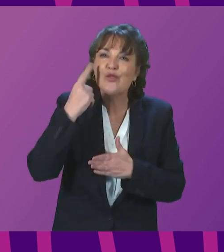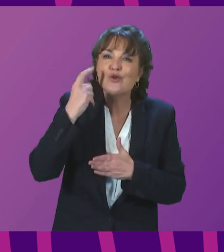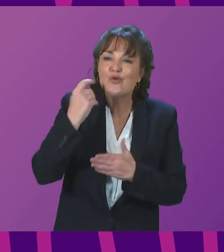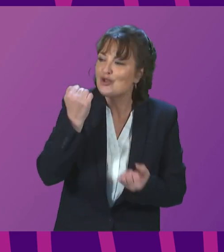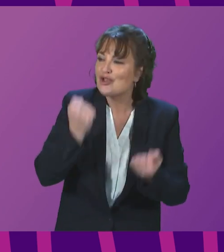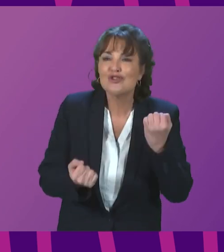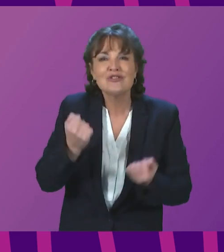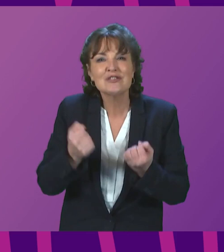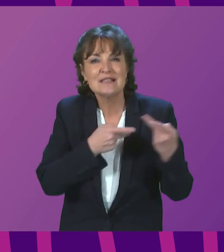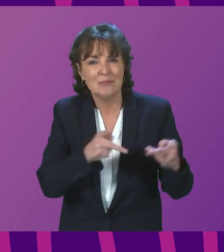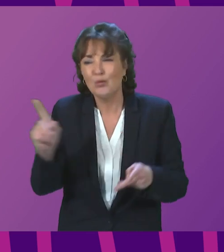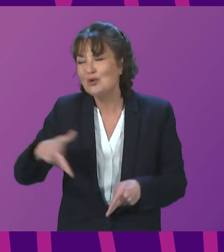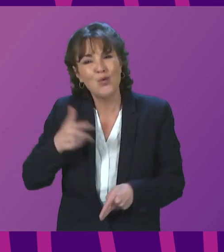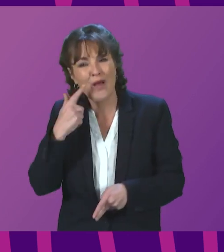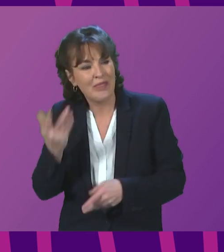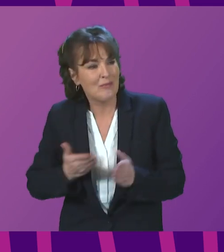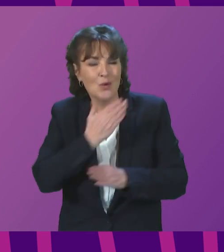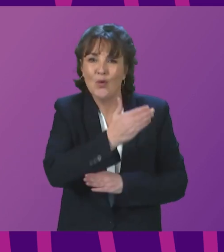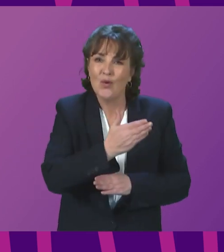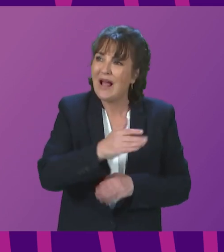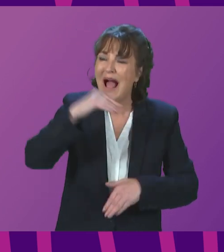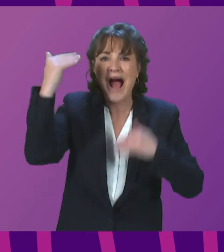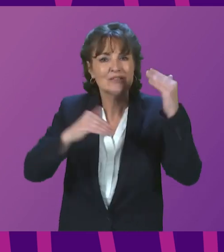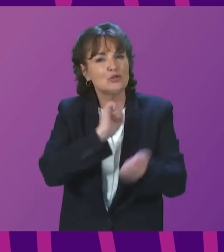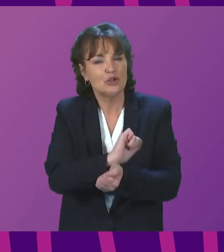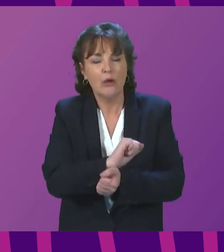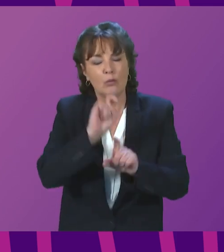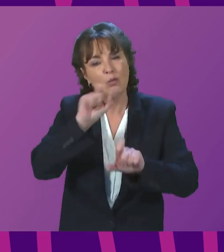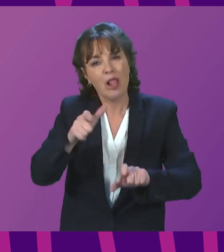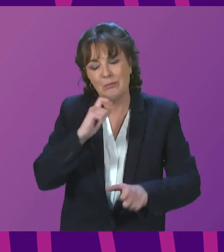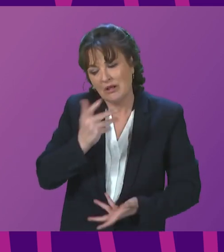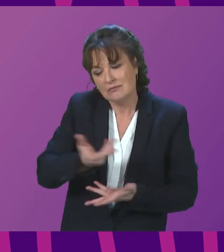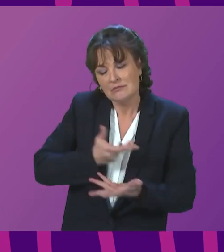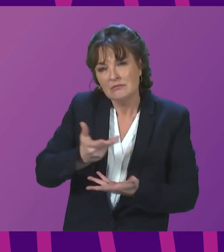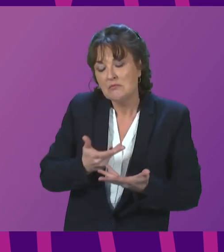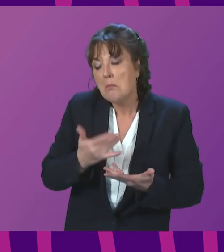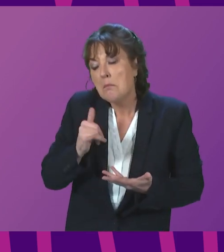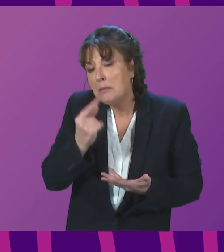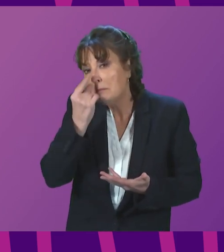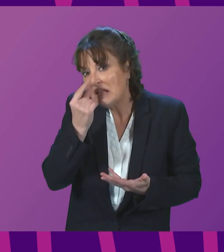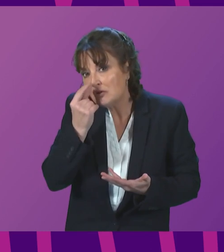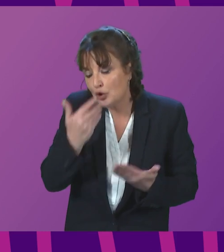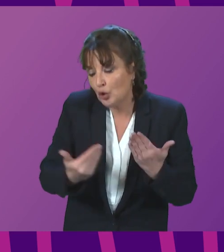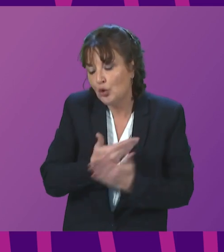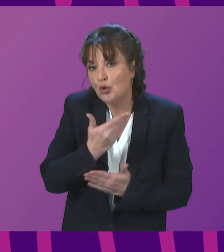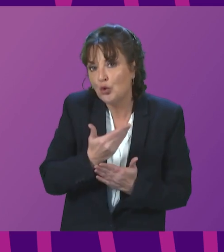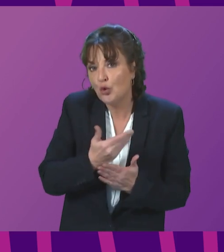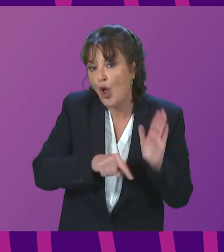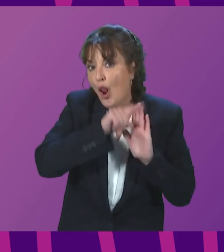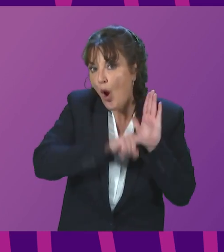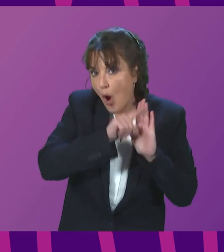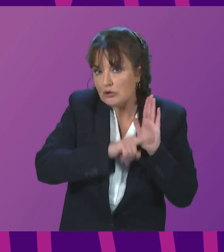out of young offenders institutions. We will be consulting shortly on necessary legislative changes to underpin